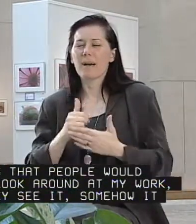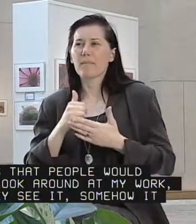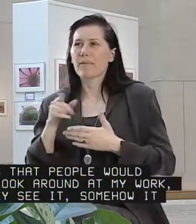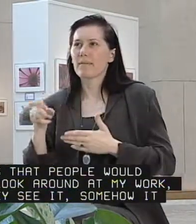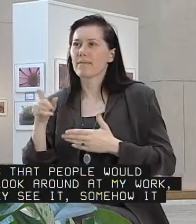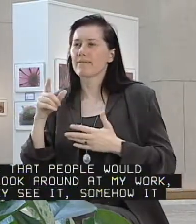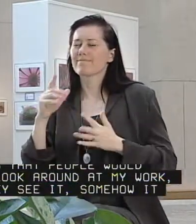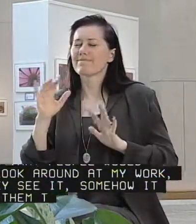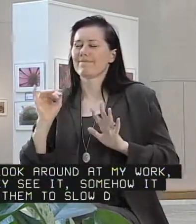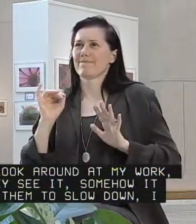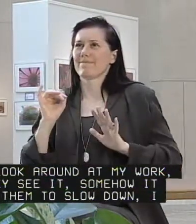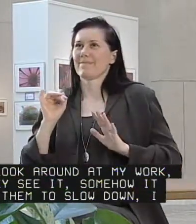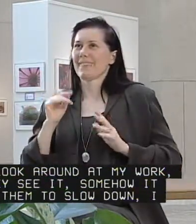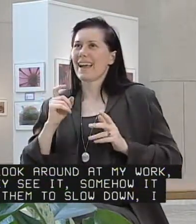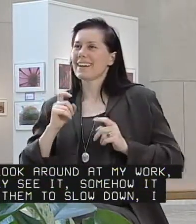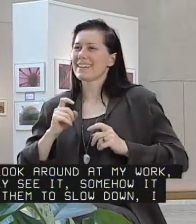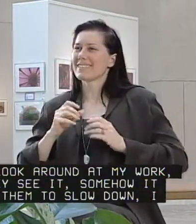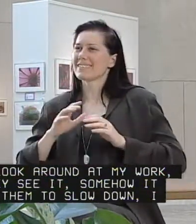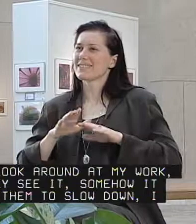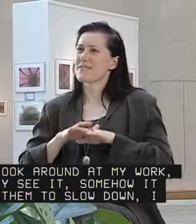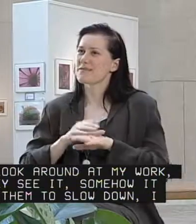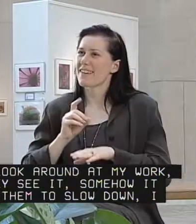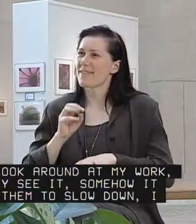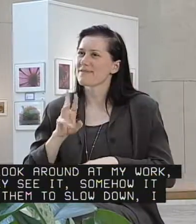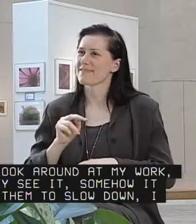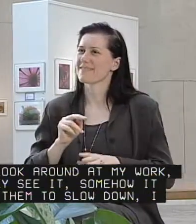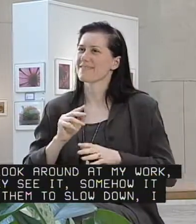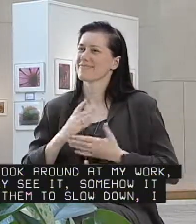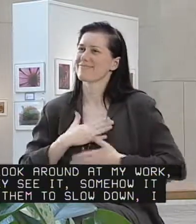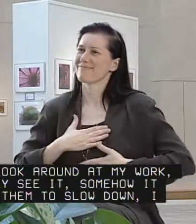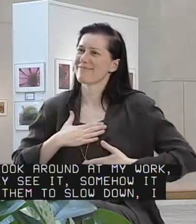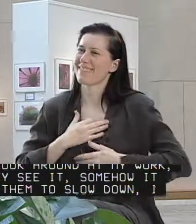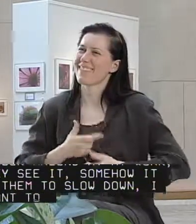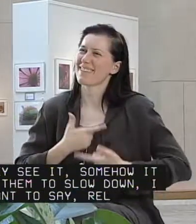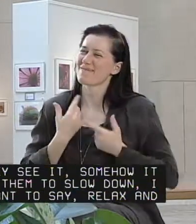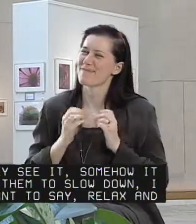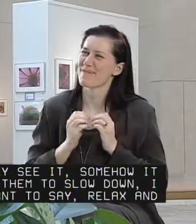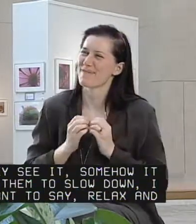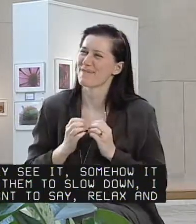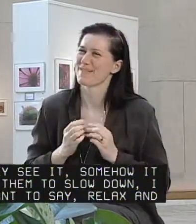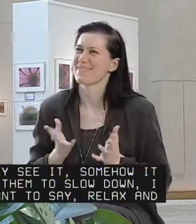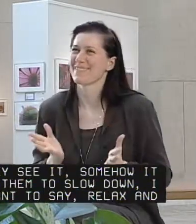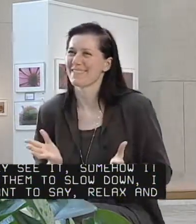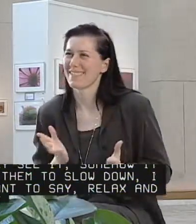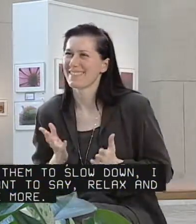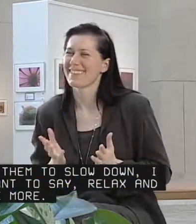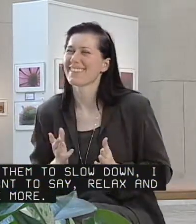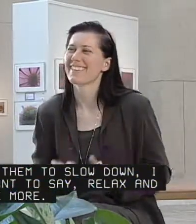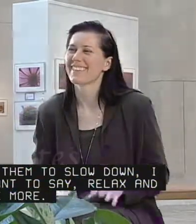somehow it'll help them to slow down, I guess I want to say. Relax and enjoy life more.